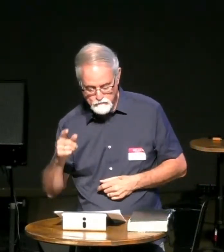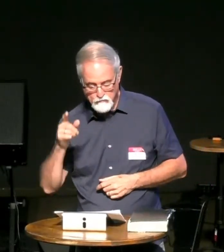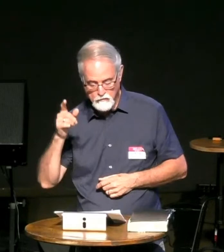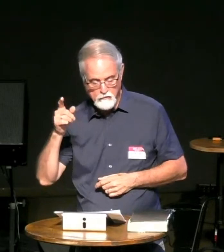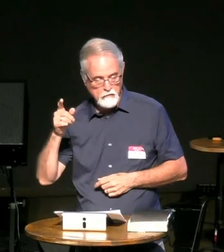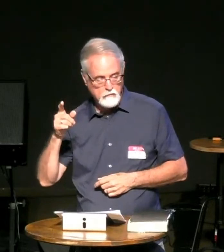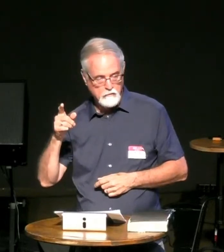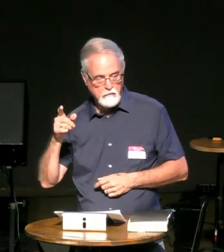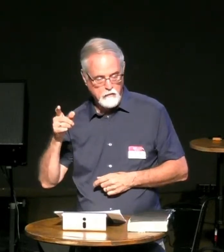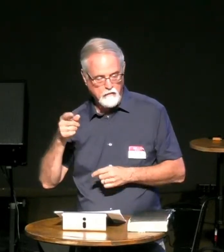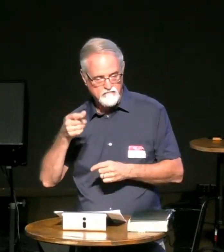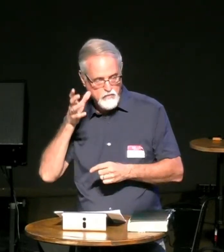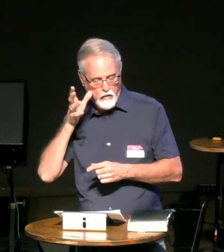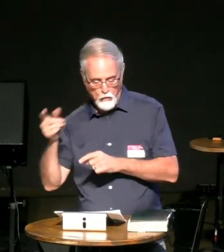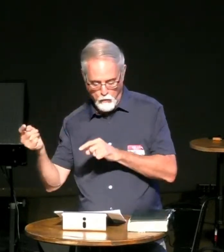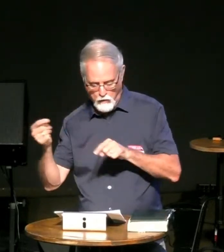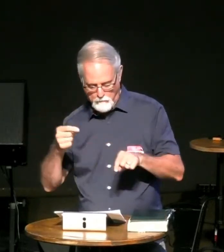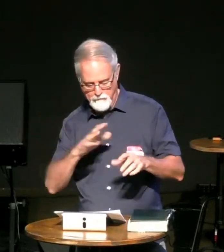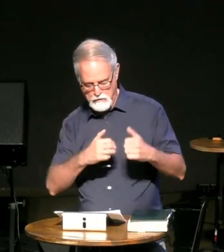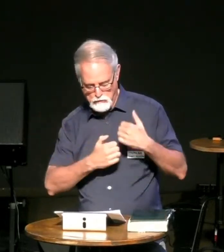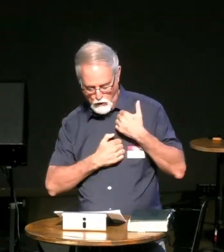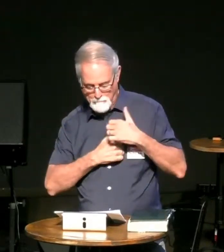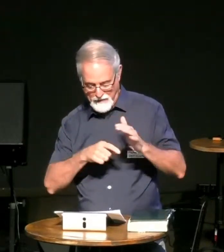and jesus says i told them